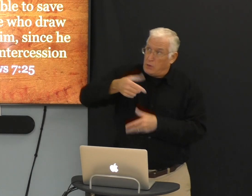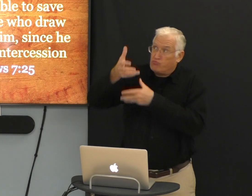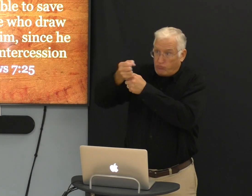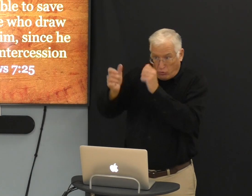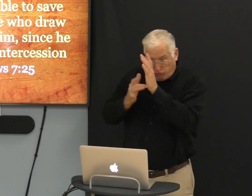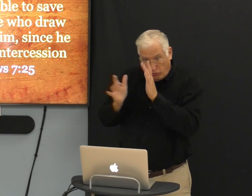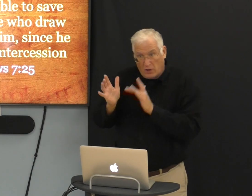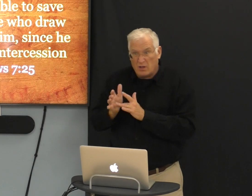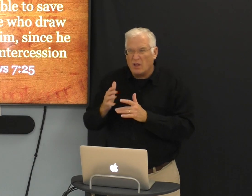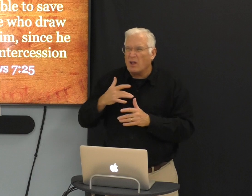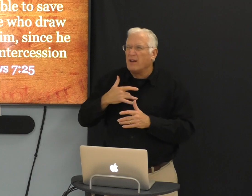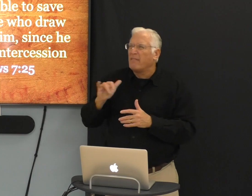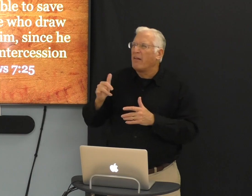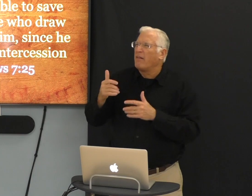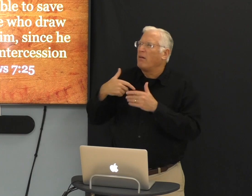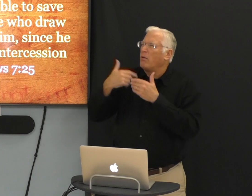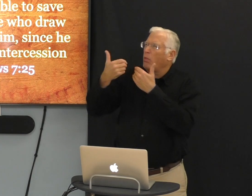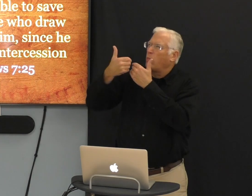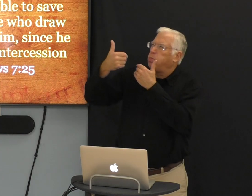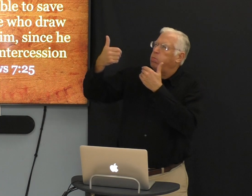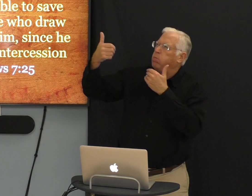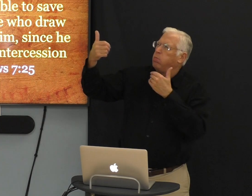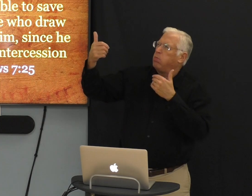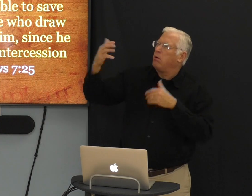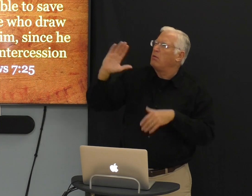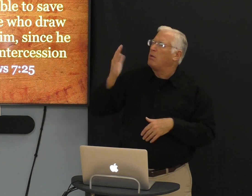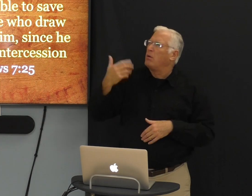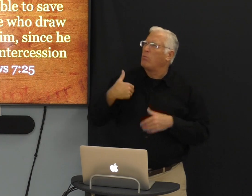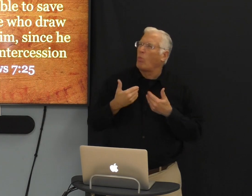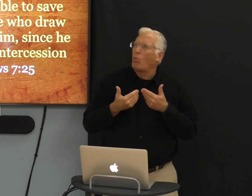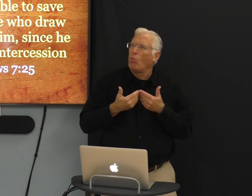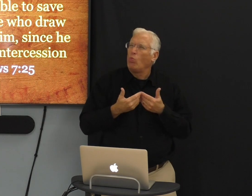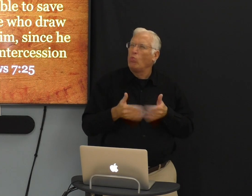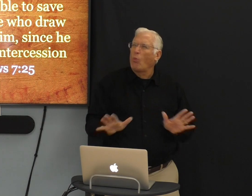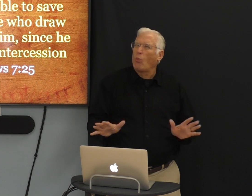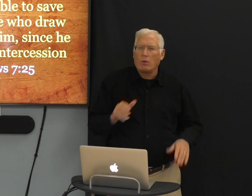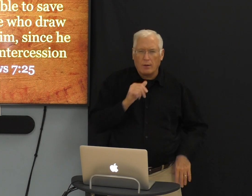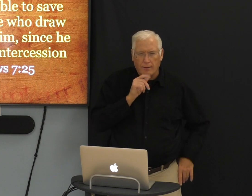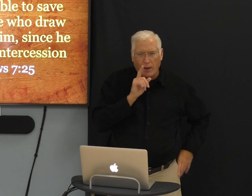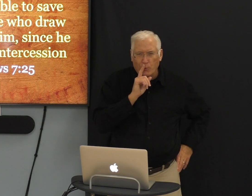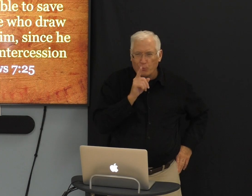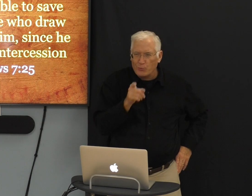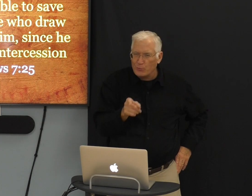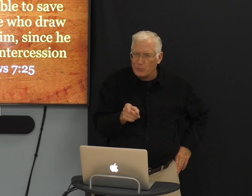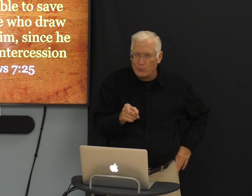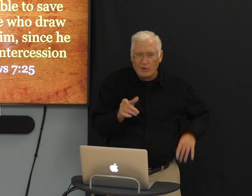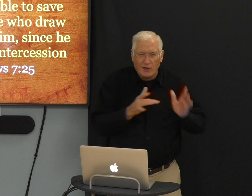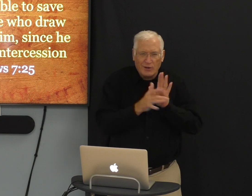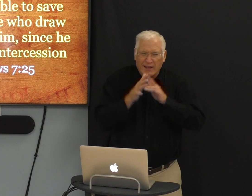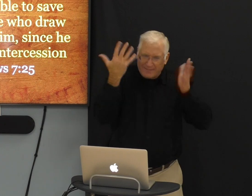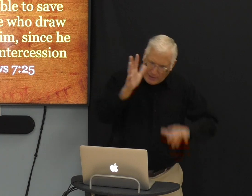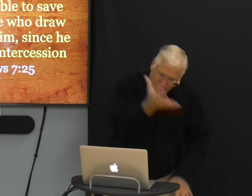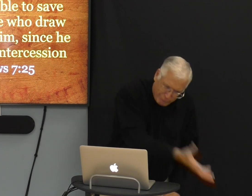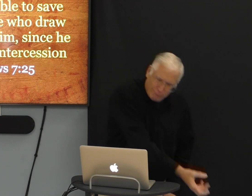those who trust in Jesus, though we may feel separated, we felt lost, it's not true.